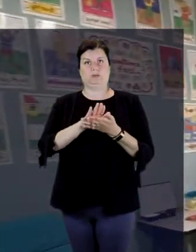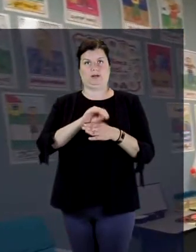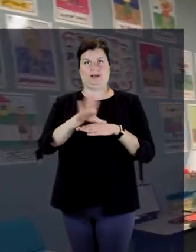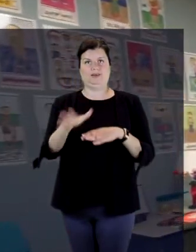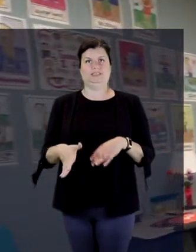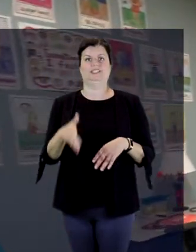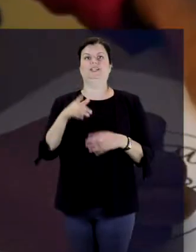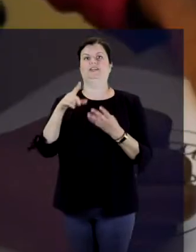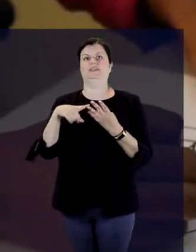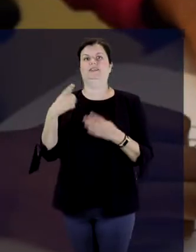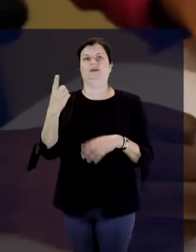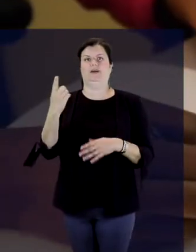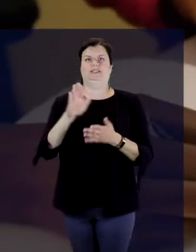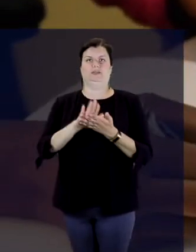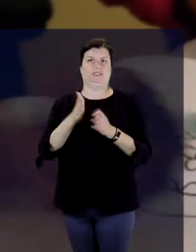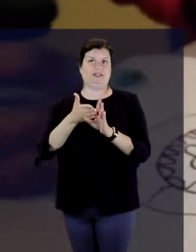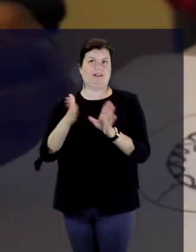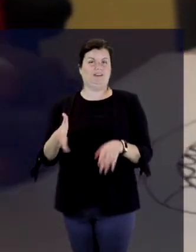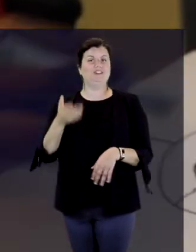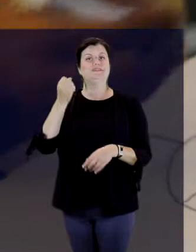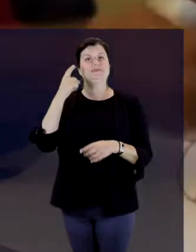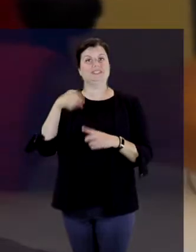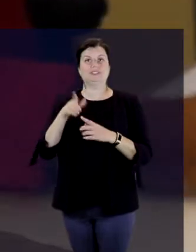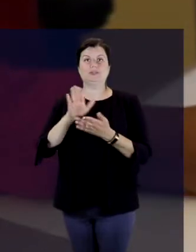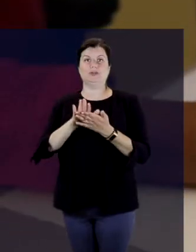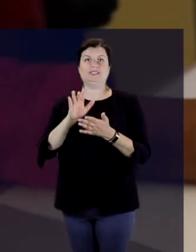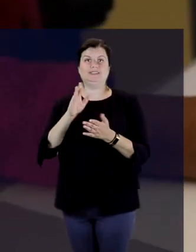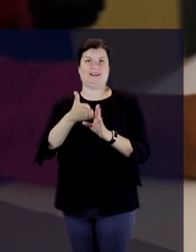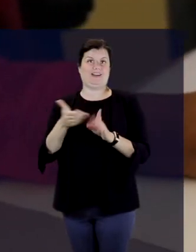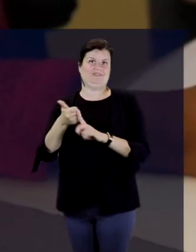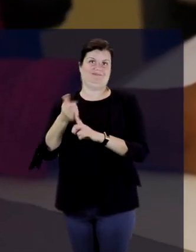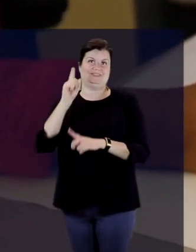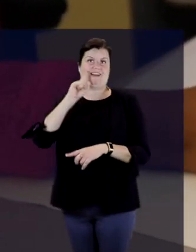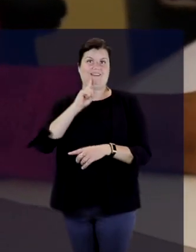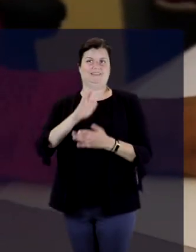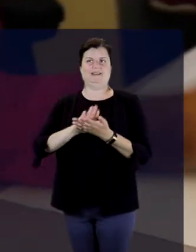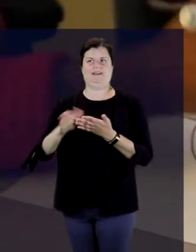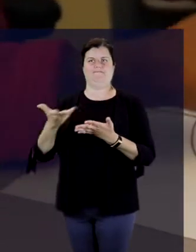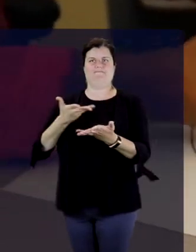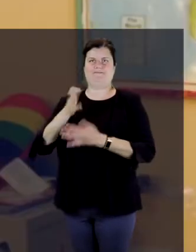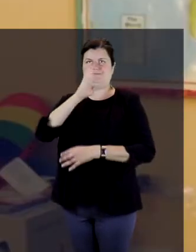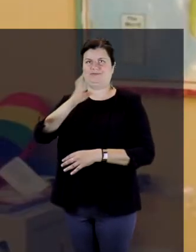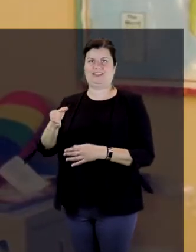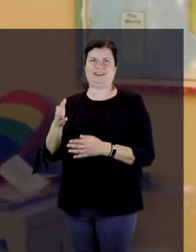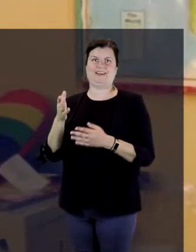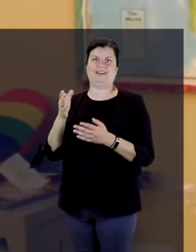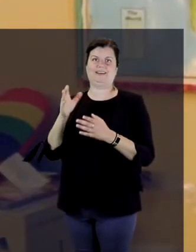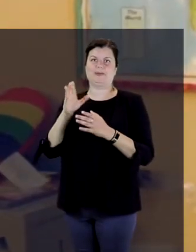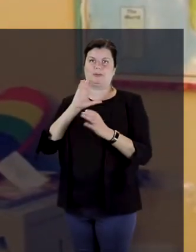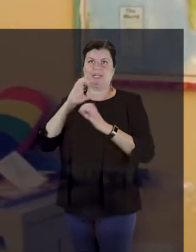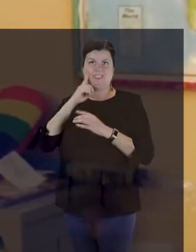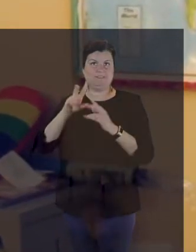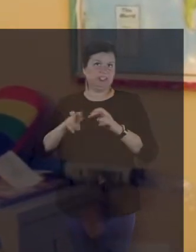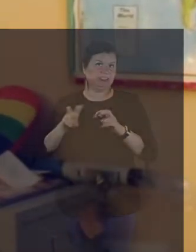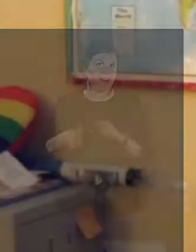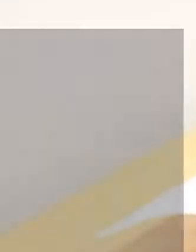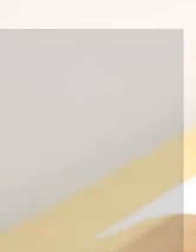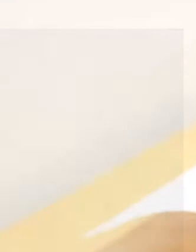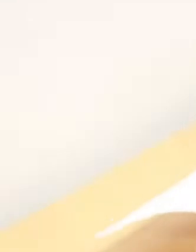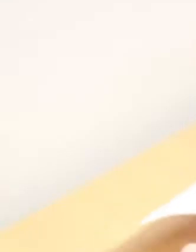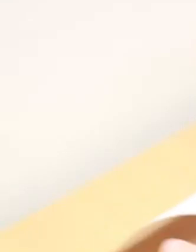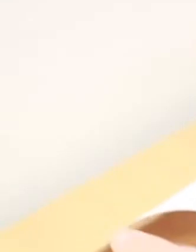and another psychologist. Our school psychologist is also a Deaf individual and offers direct communication for all of our students.